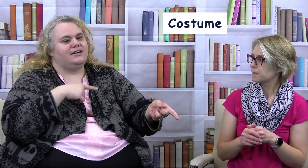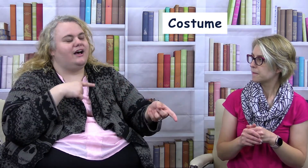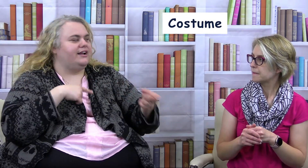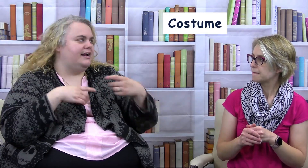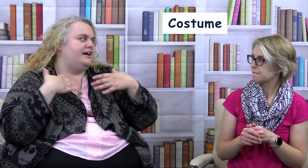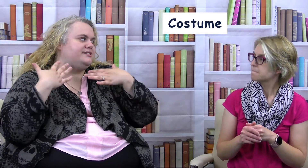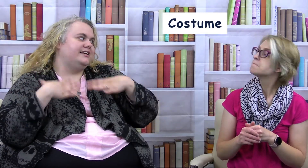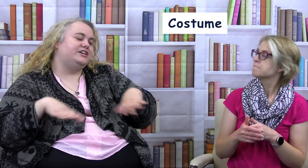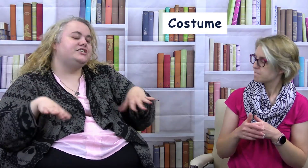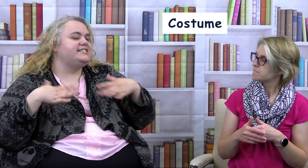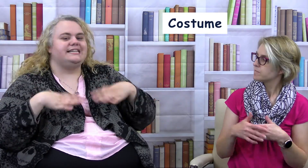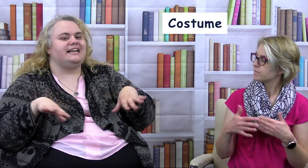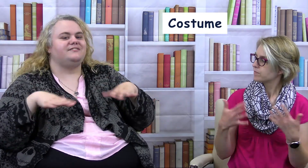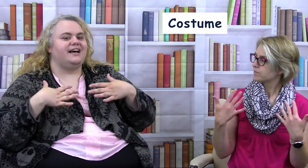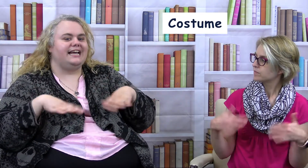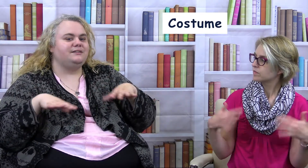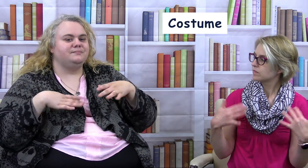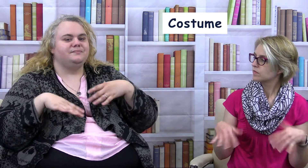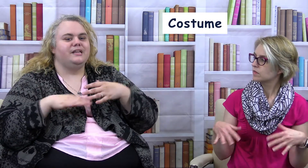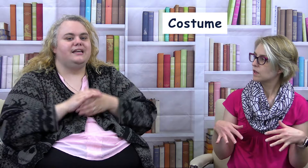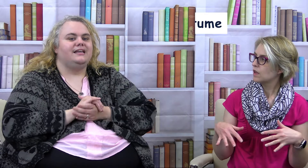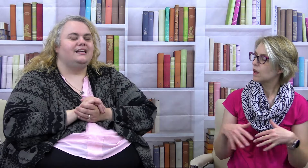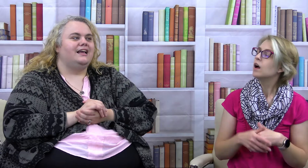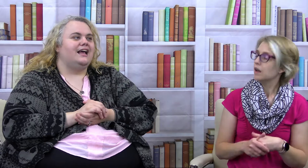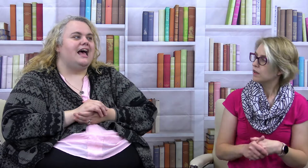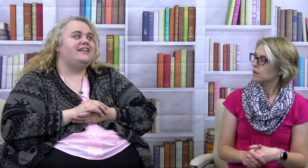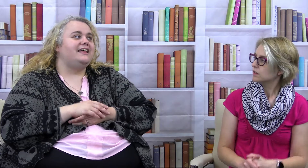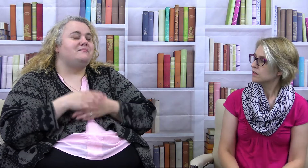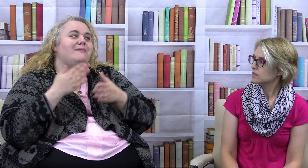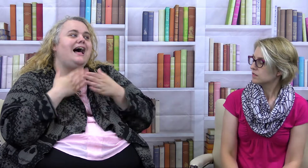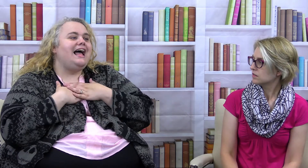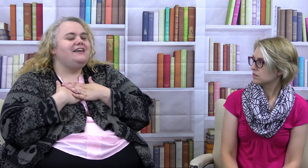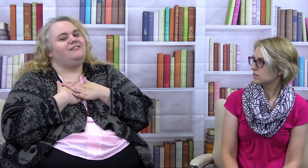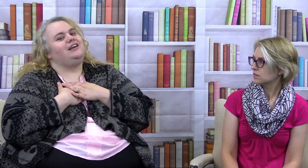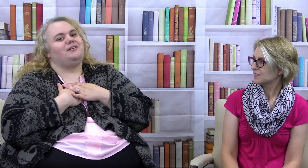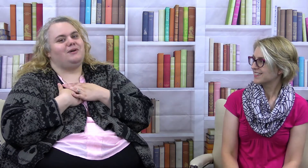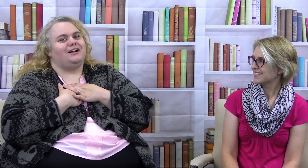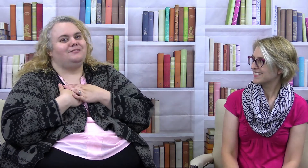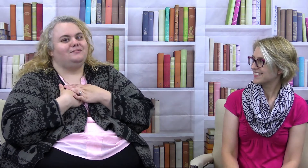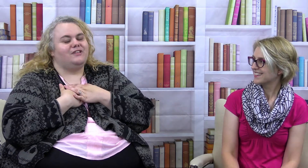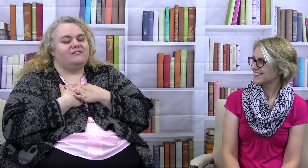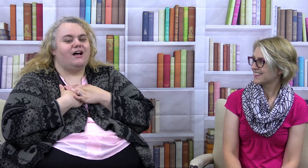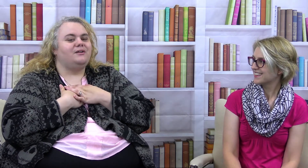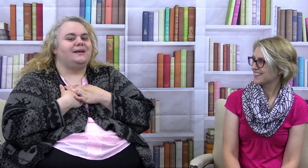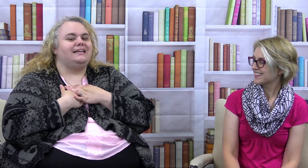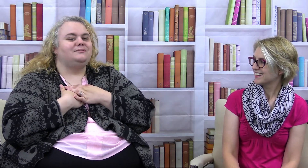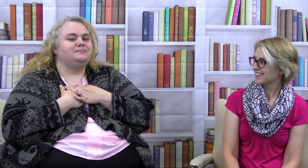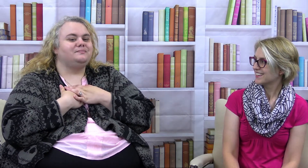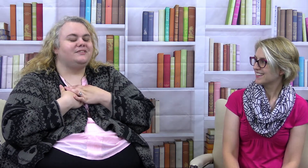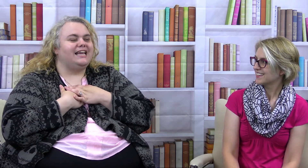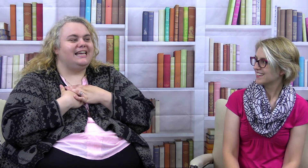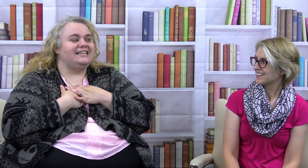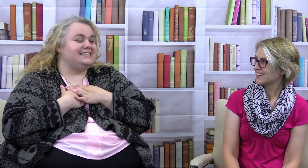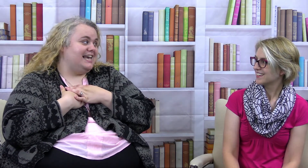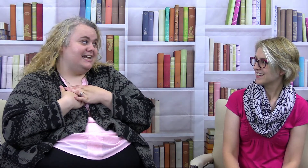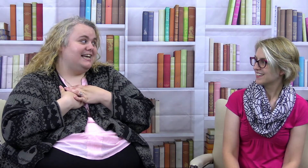haunted house like you're just identifying. And then my favorite part of Halloween is candy.